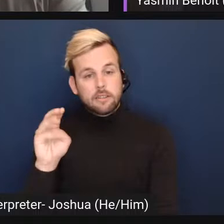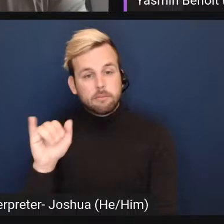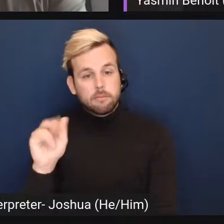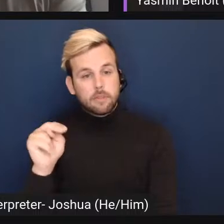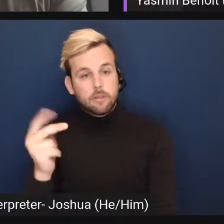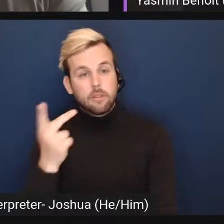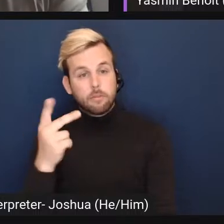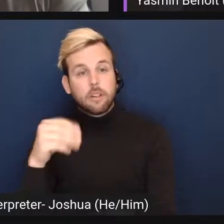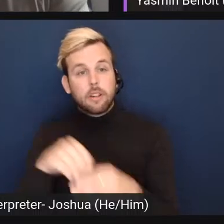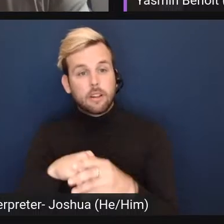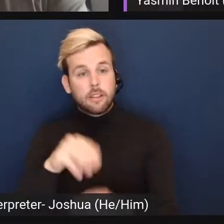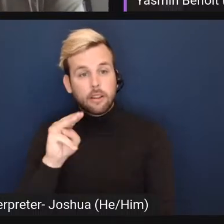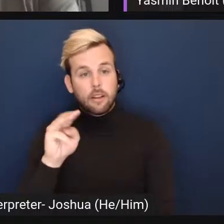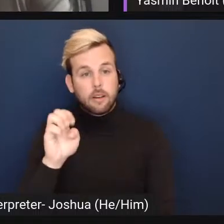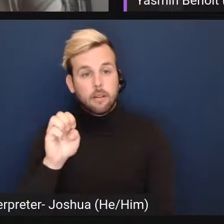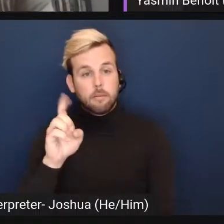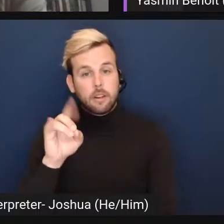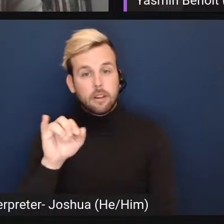been in the media a lot.